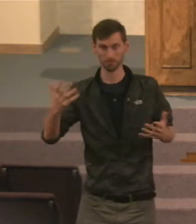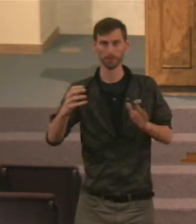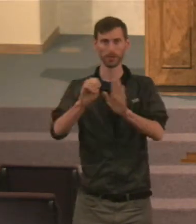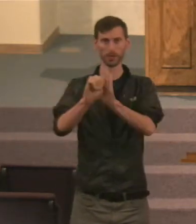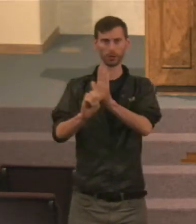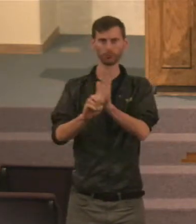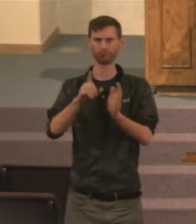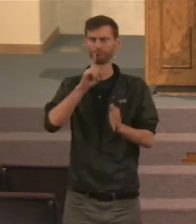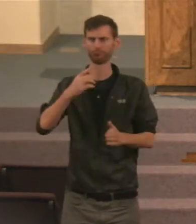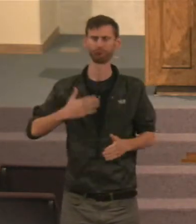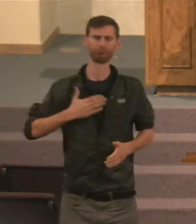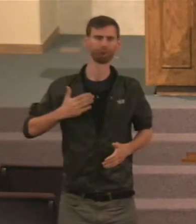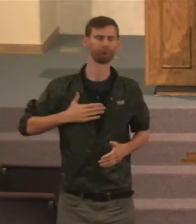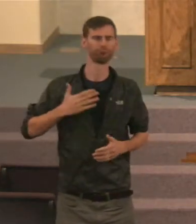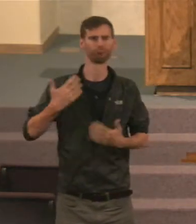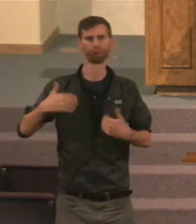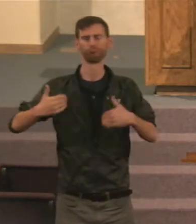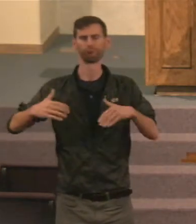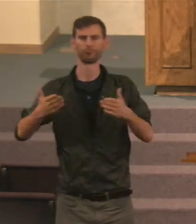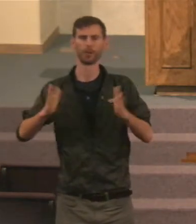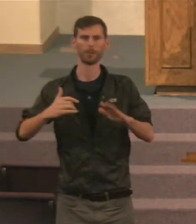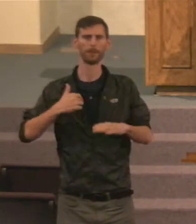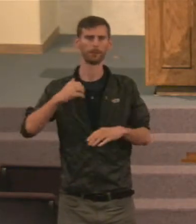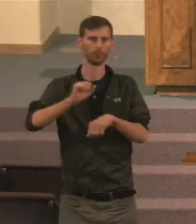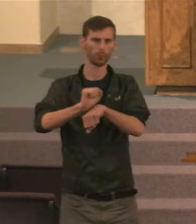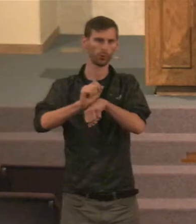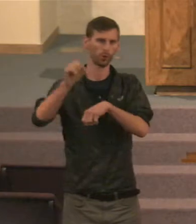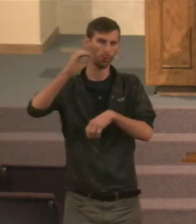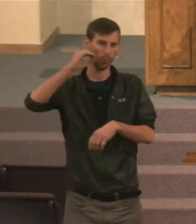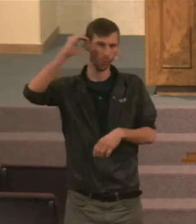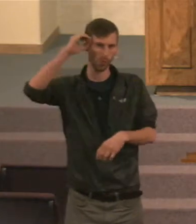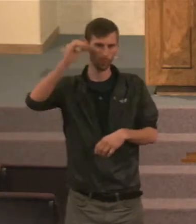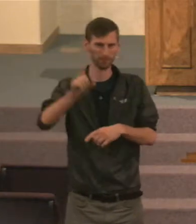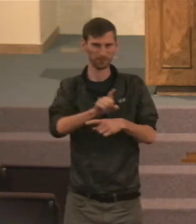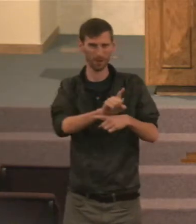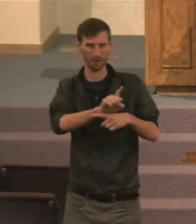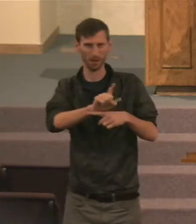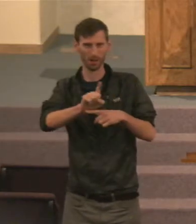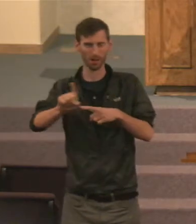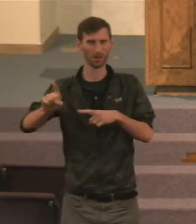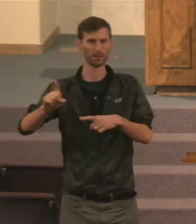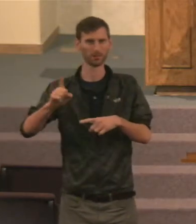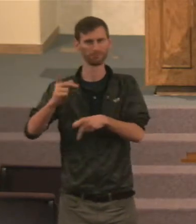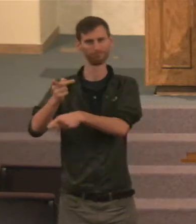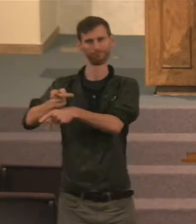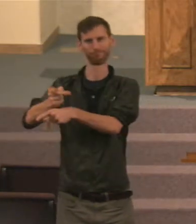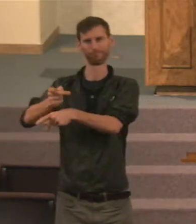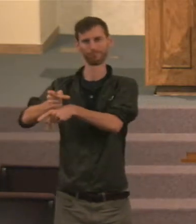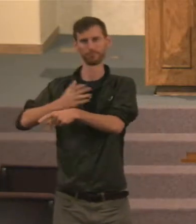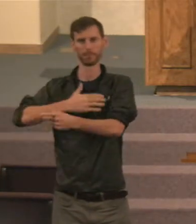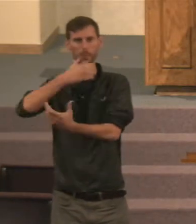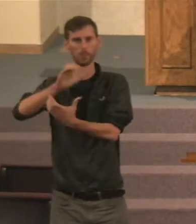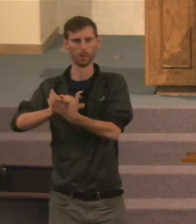elders have been very gracious to me in allowing me to work at home through the week so I can be there to help take care of Donna.